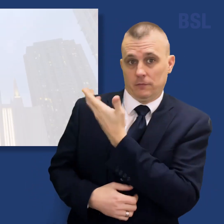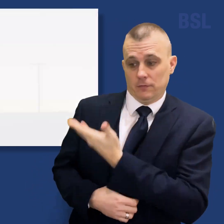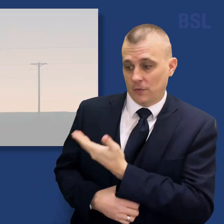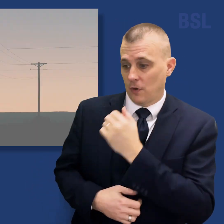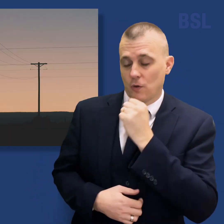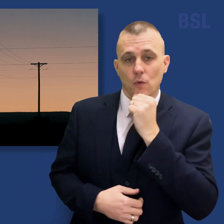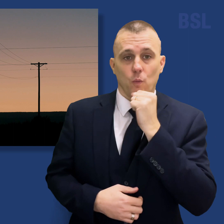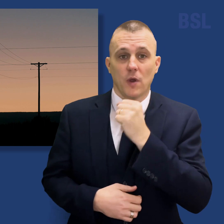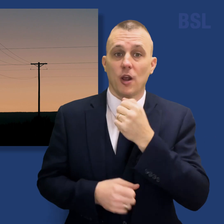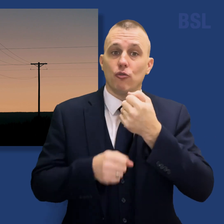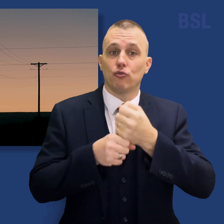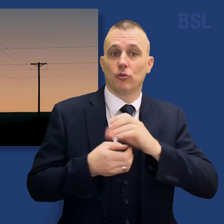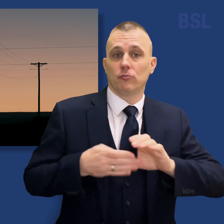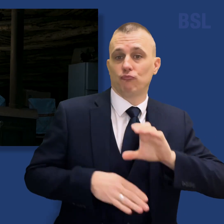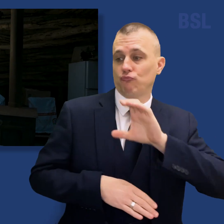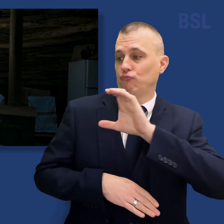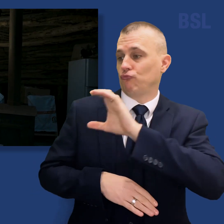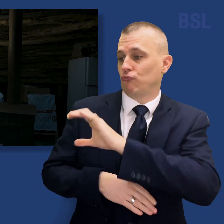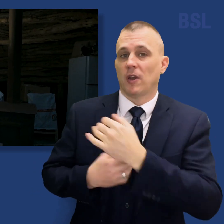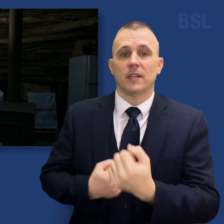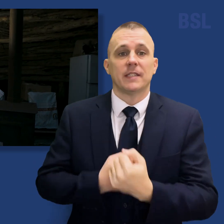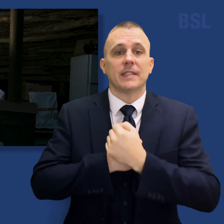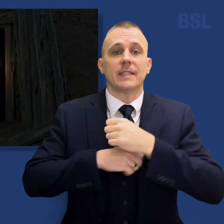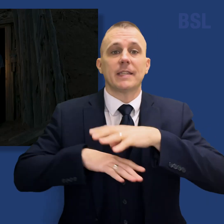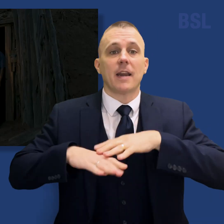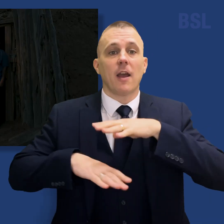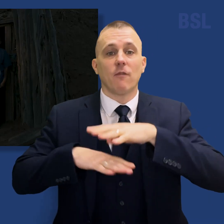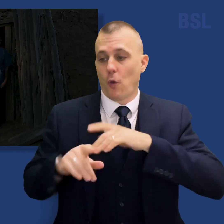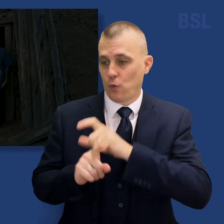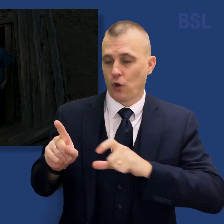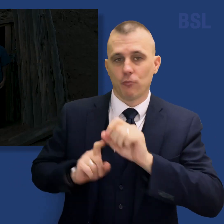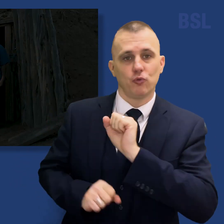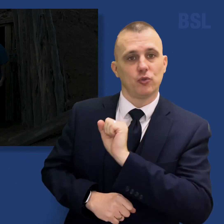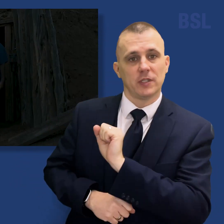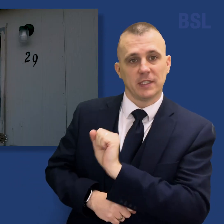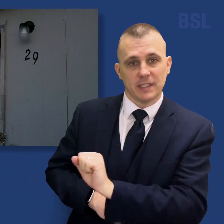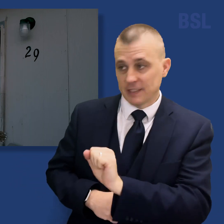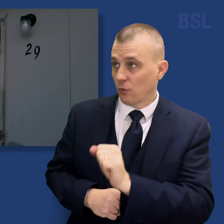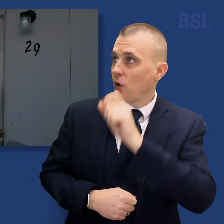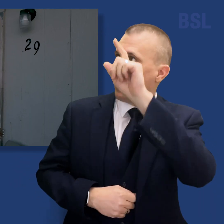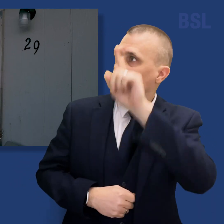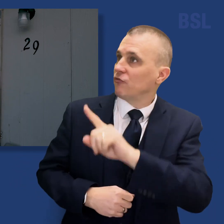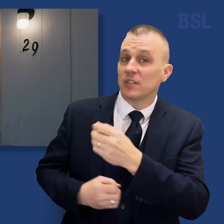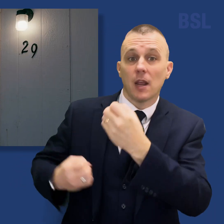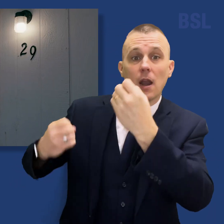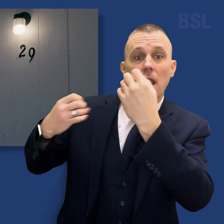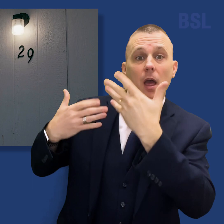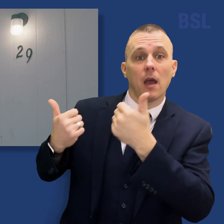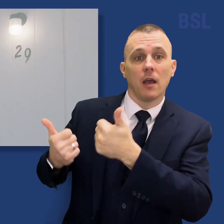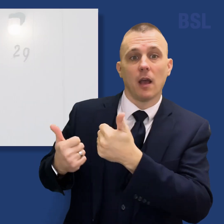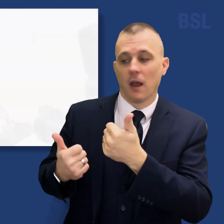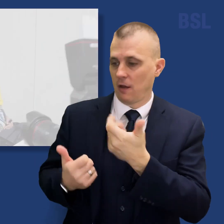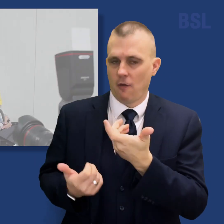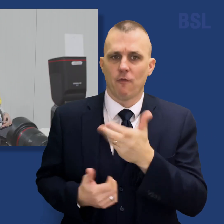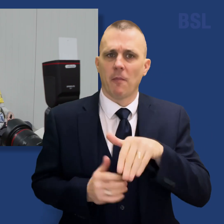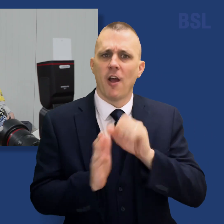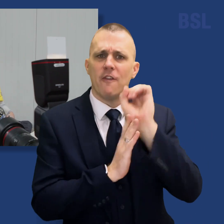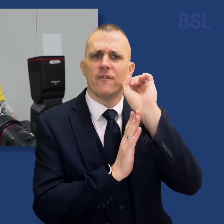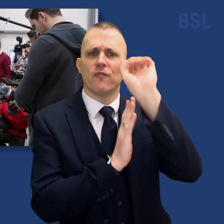a contribution from the church to a Navajo community brings electricity and the gift of light. From free throws to free